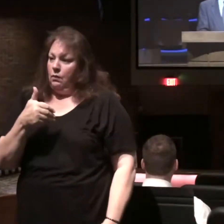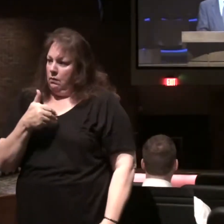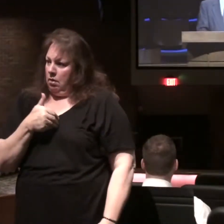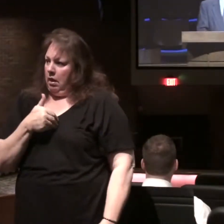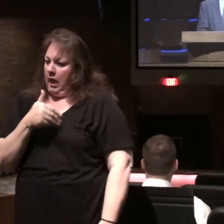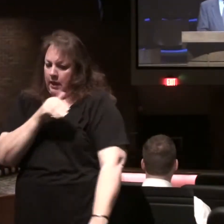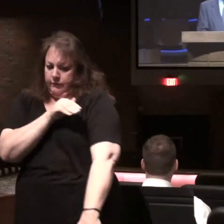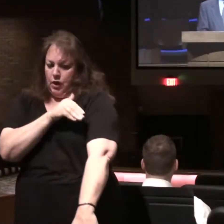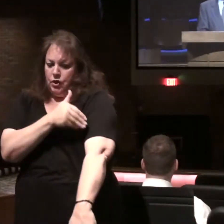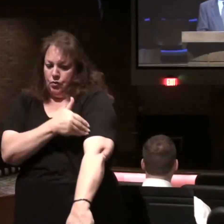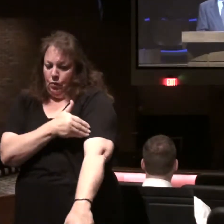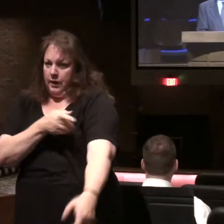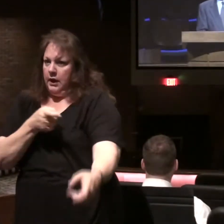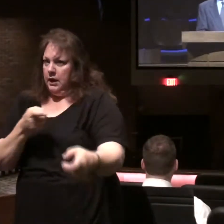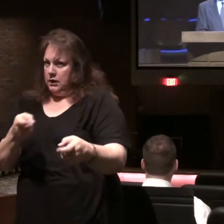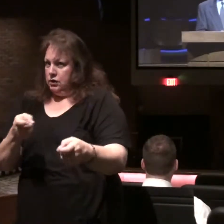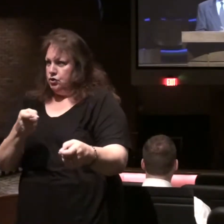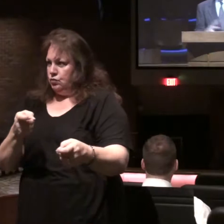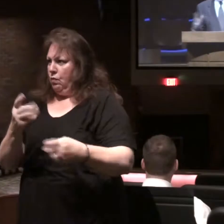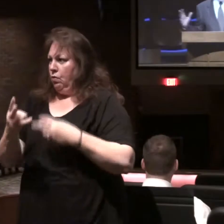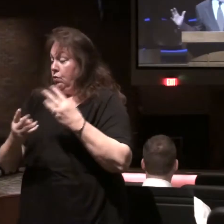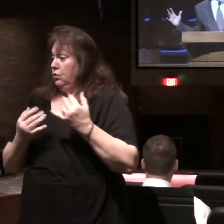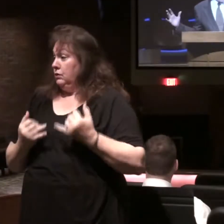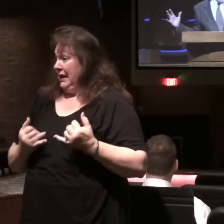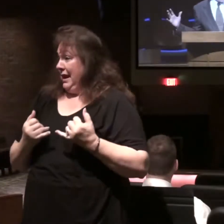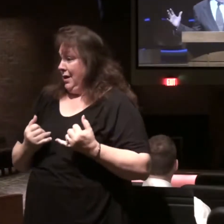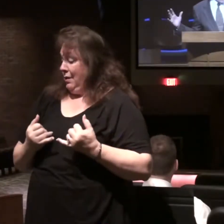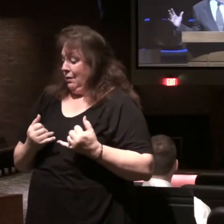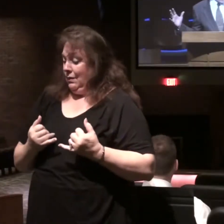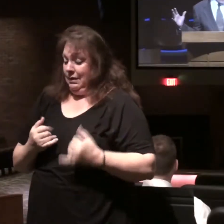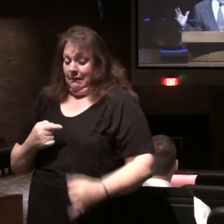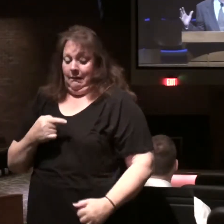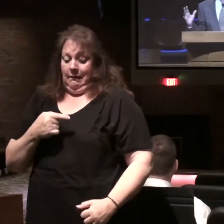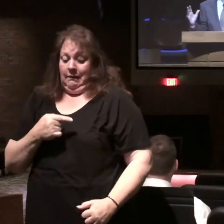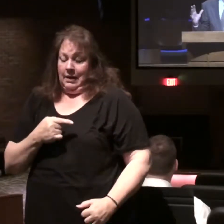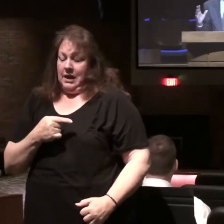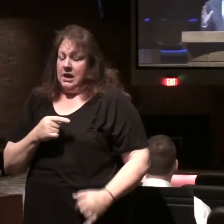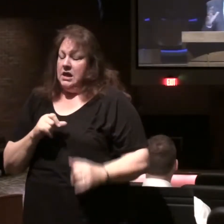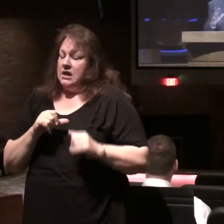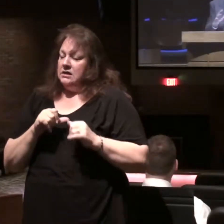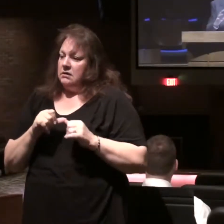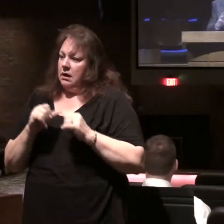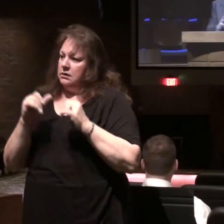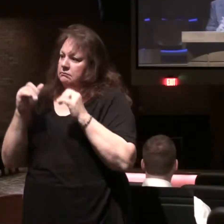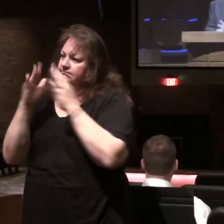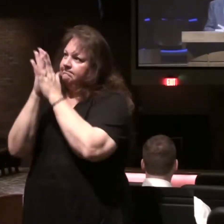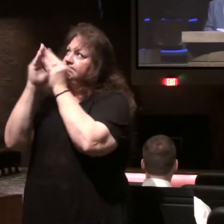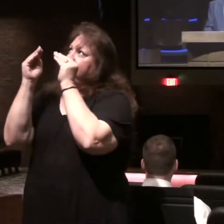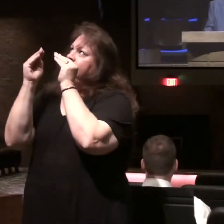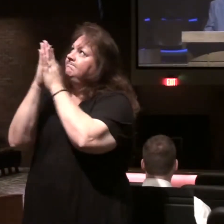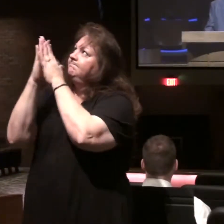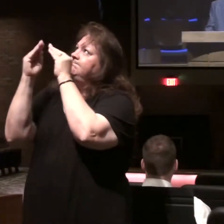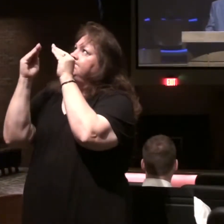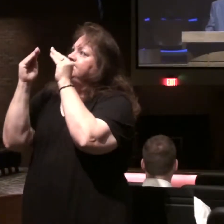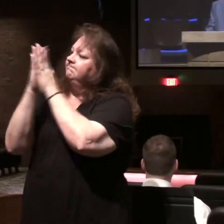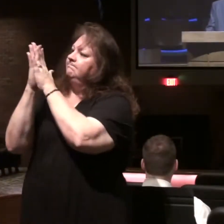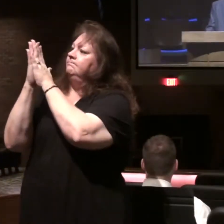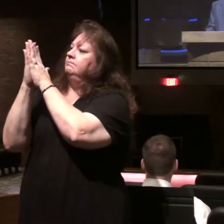should have authority and control in the world. And he is in constant conflict with God